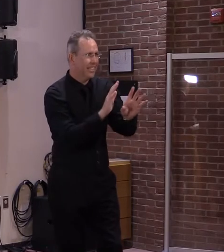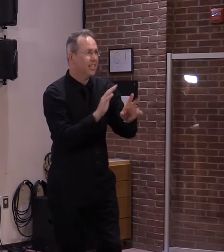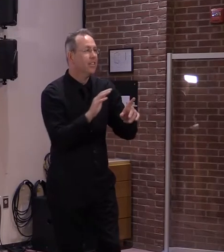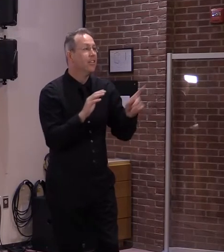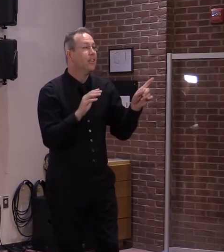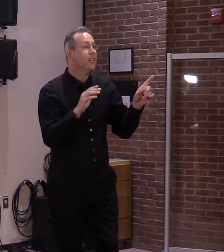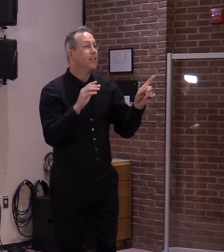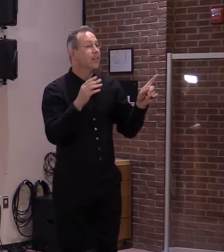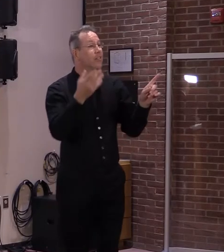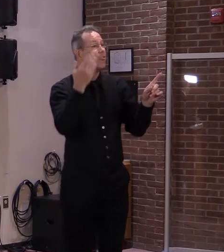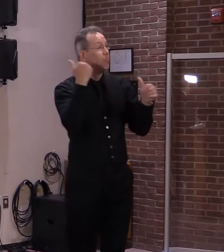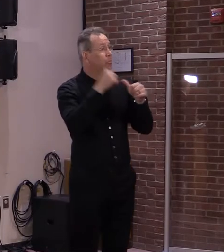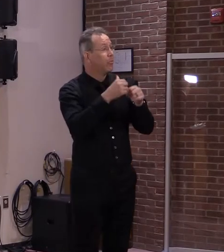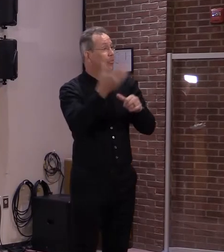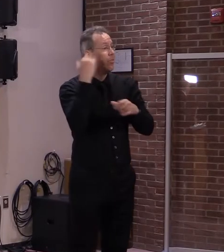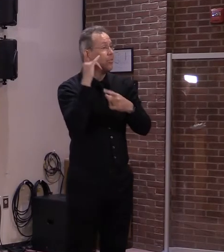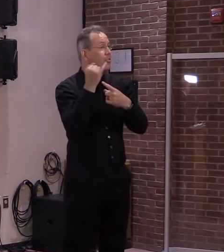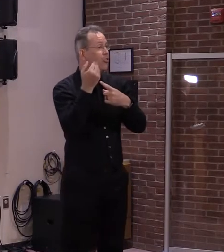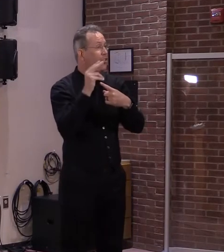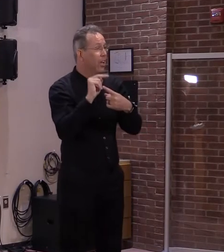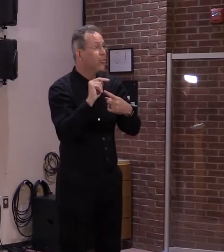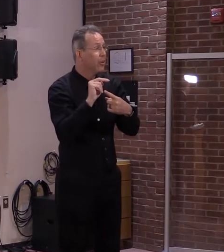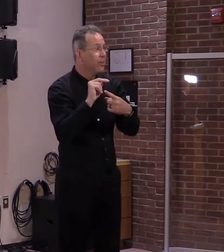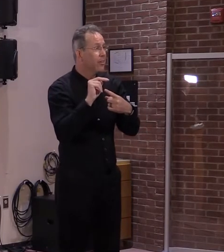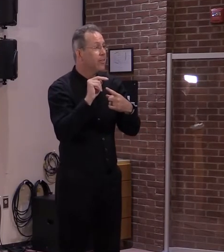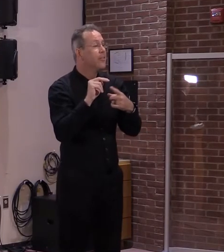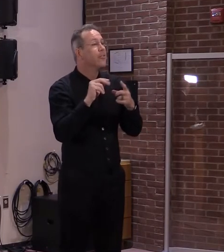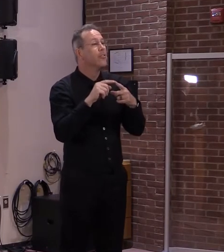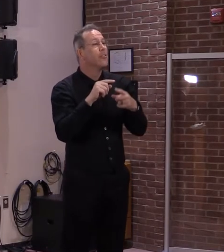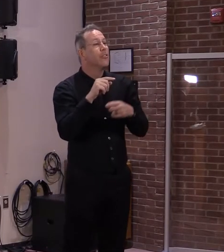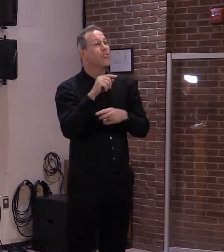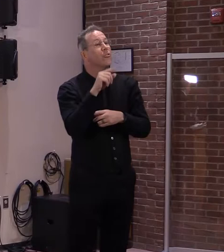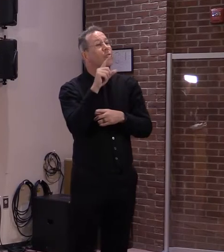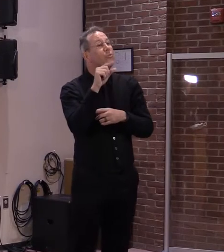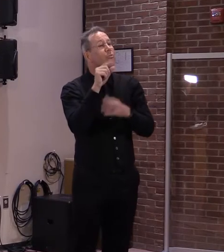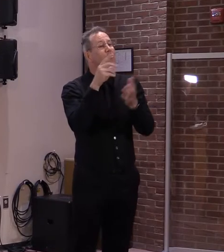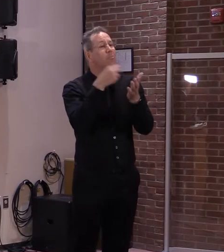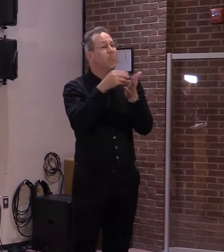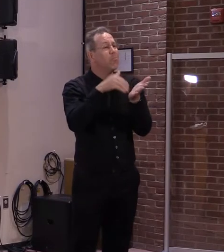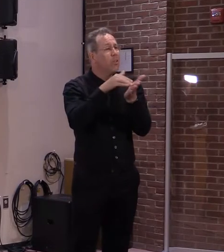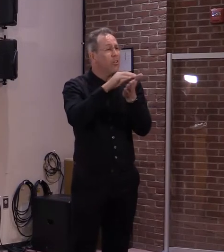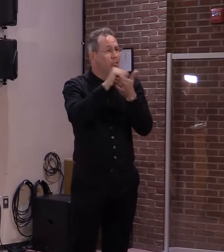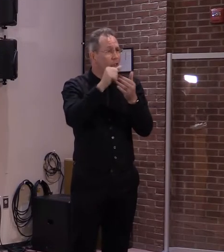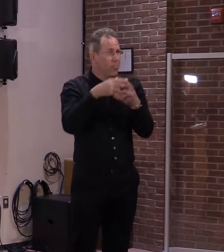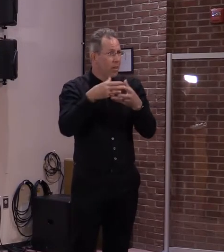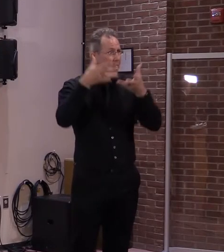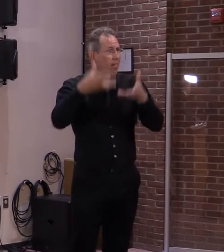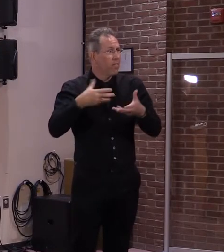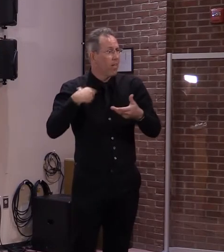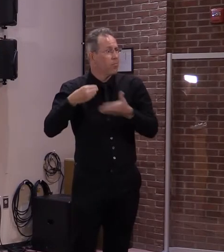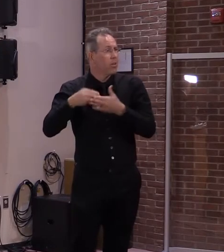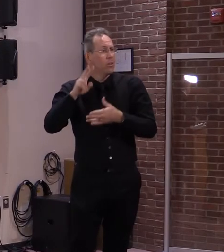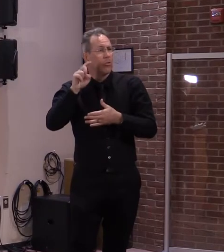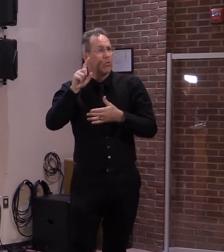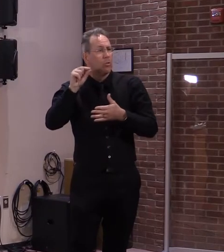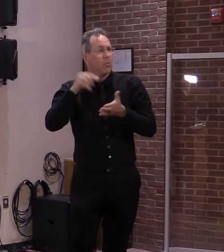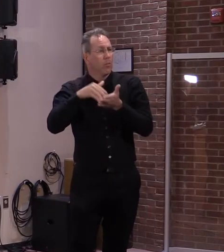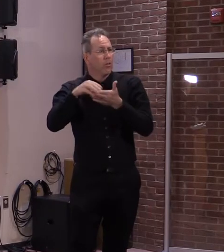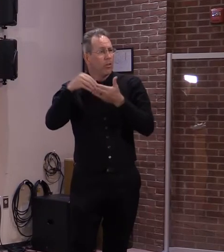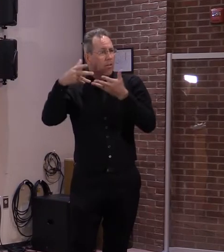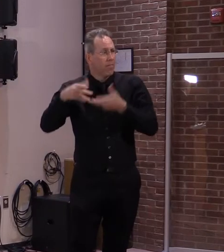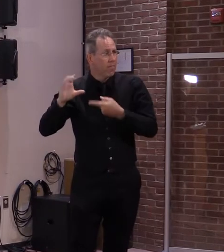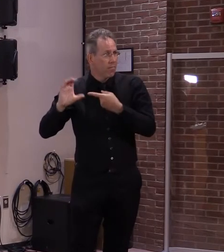We had a two hundred million dollars surplus. And so there was one time money there. And we had provided